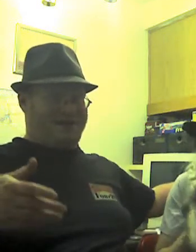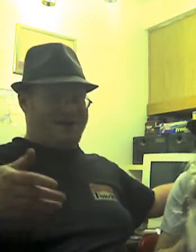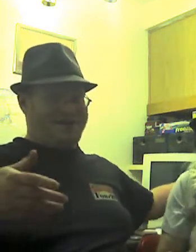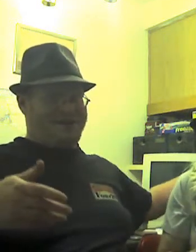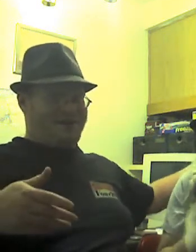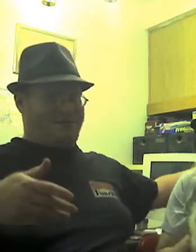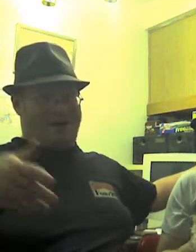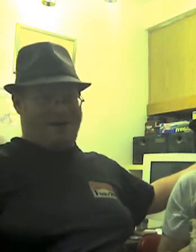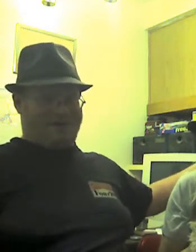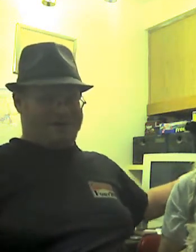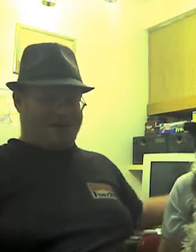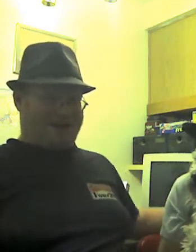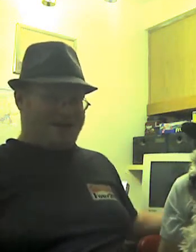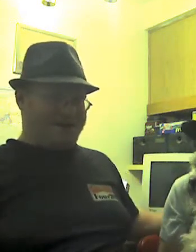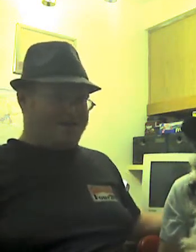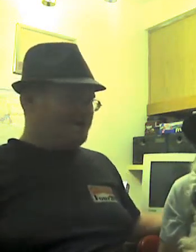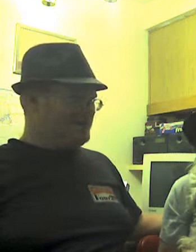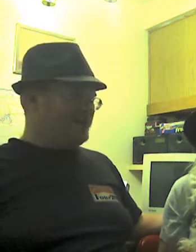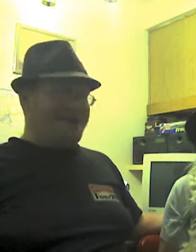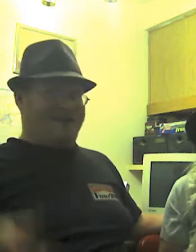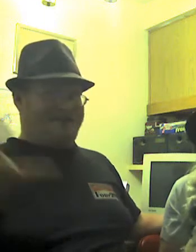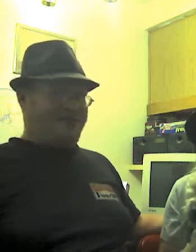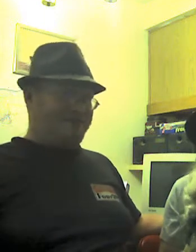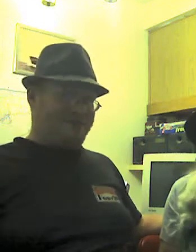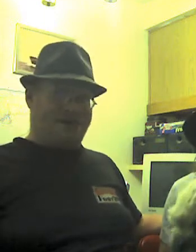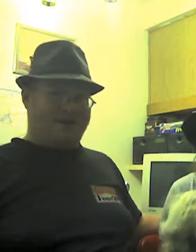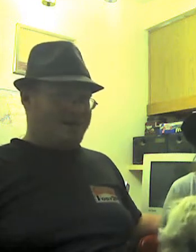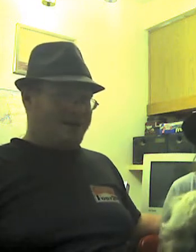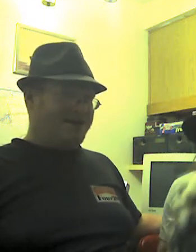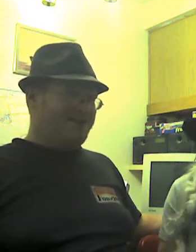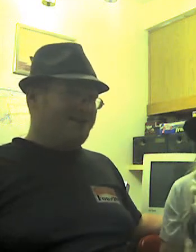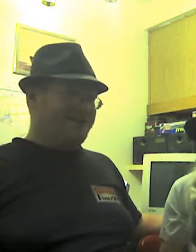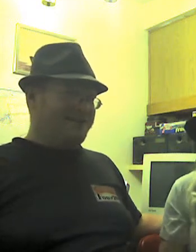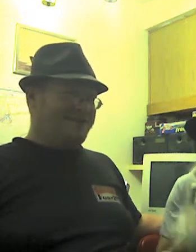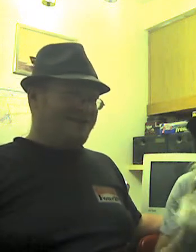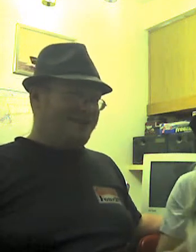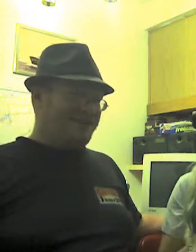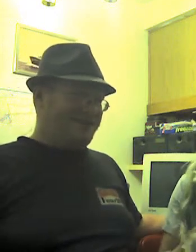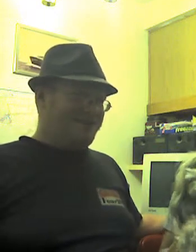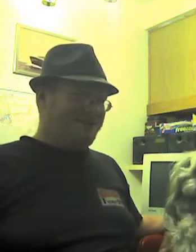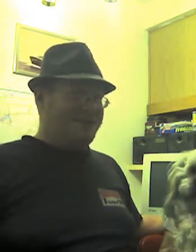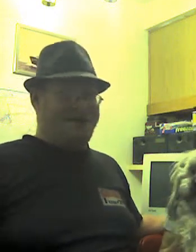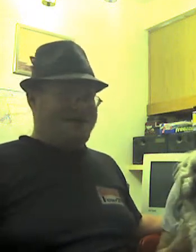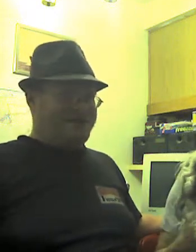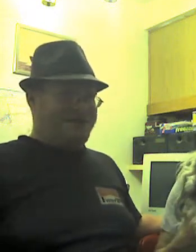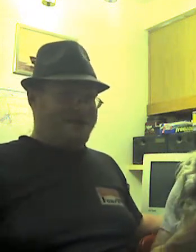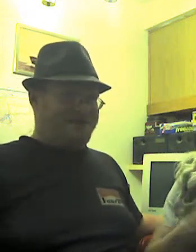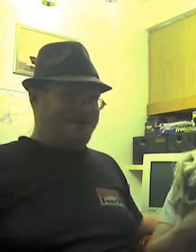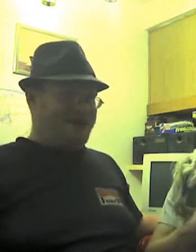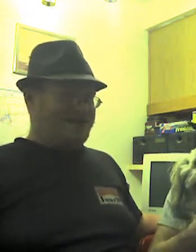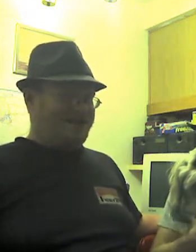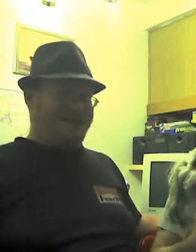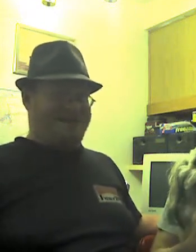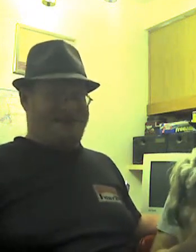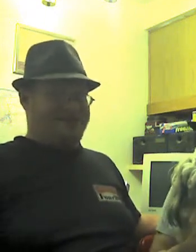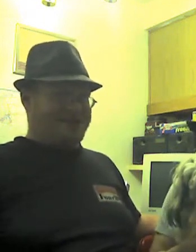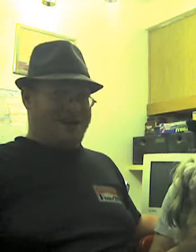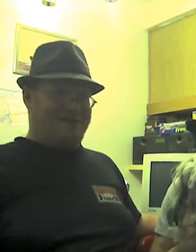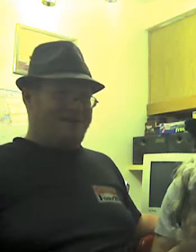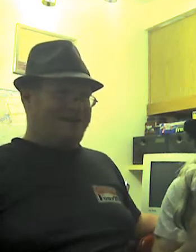Hawaii versus Chicago. I bet Chicago's And his team's going to win. Then he's got the Bears. Well, then he'd just end up scratching it and saying the Chicago Bears